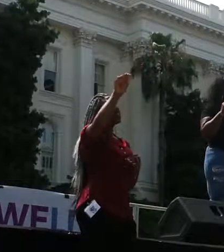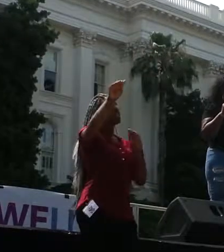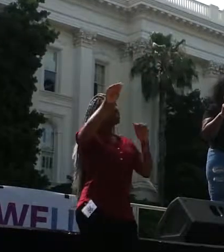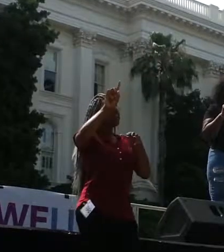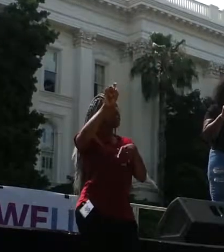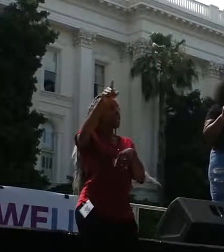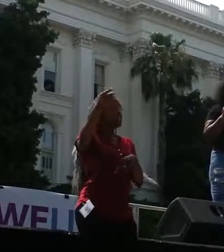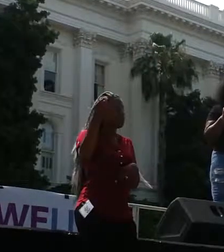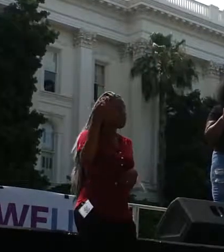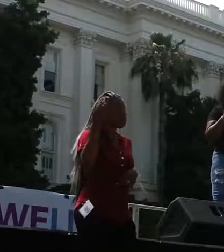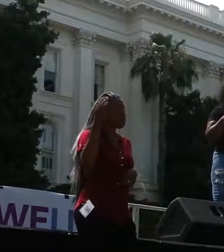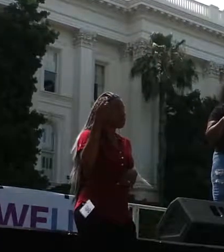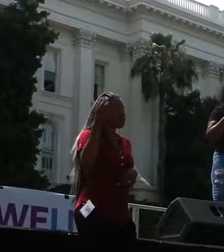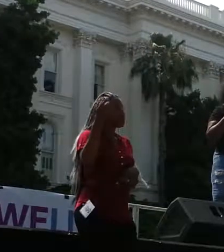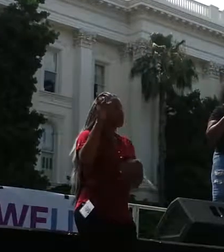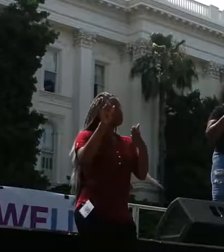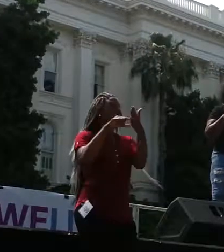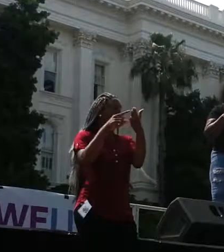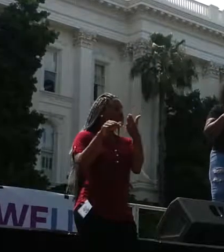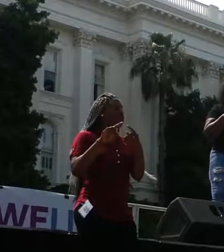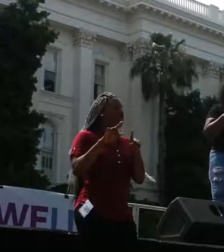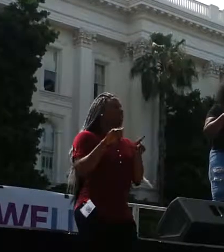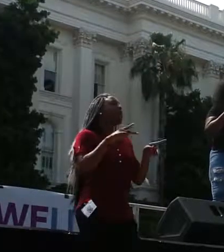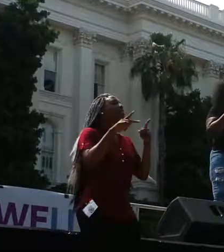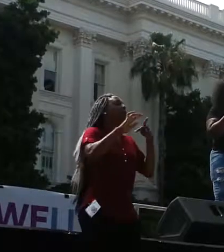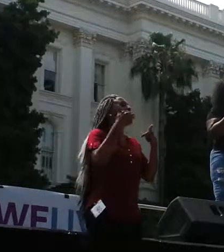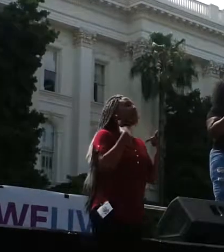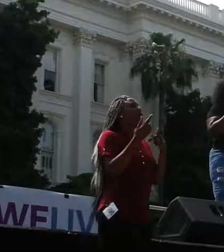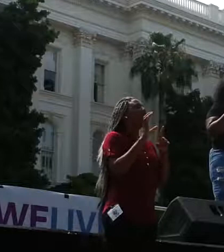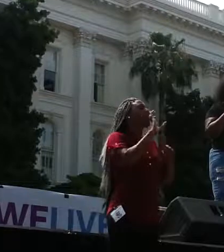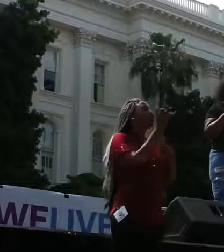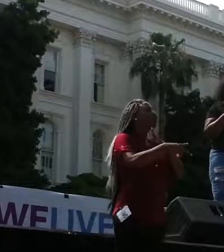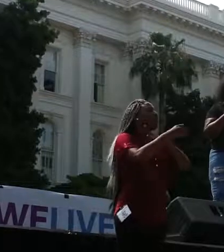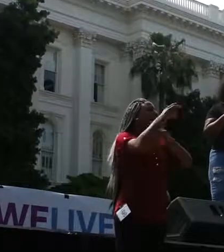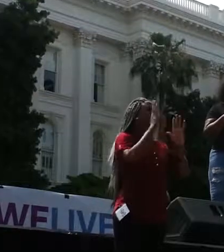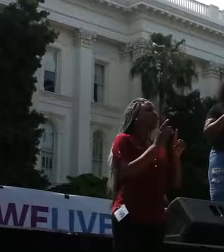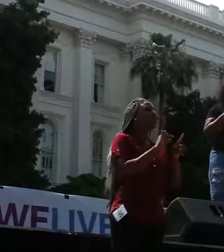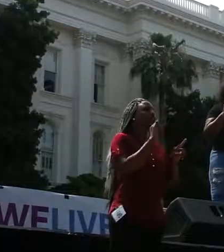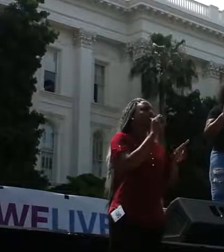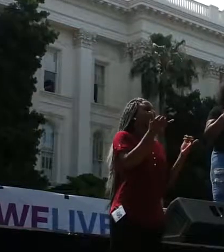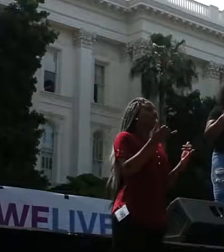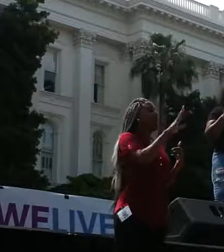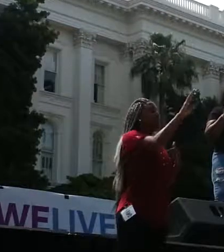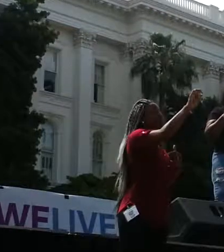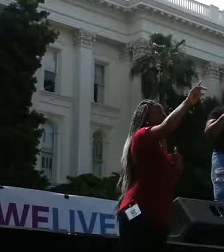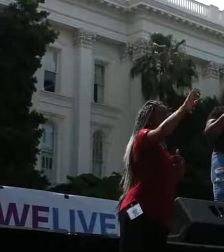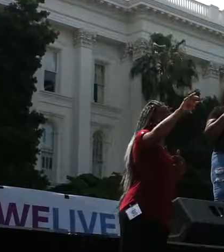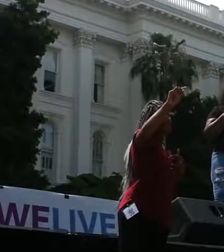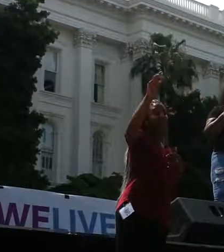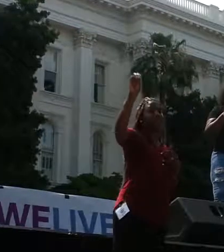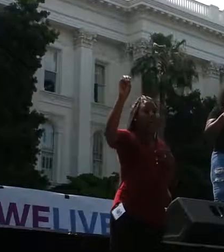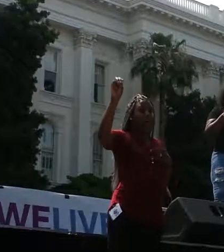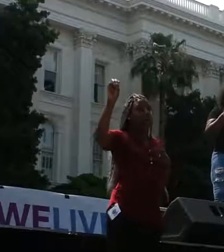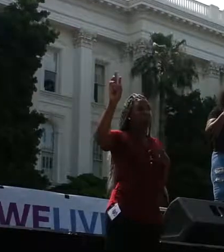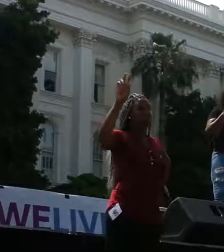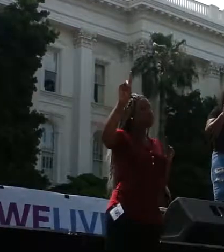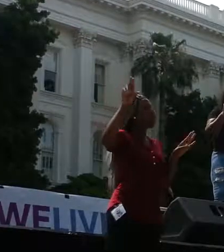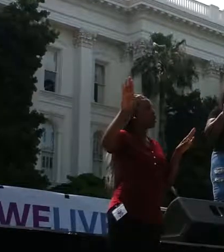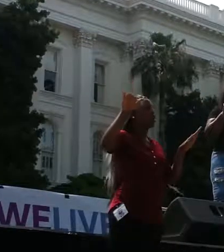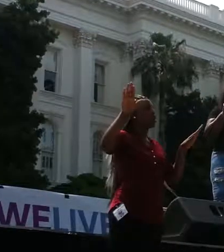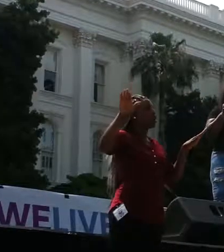We have been here for the culture vultures of this town. Not today, Becky and Tom. No whites blaming and